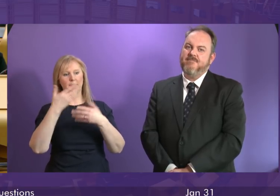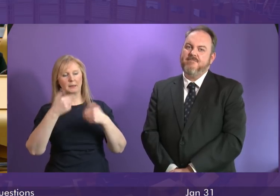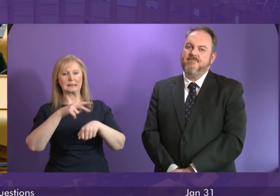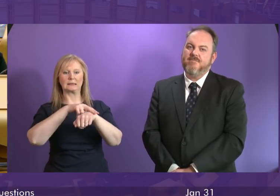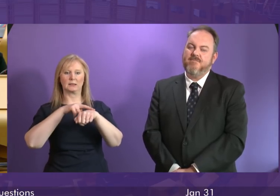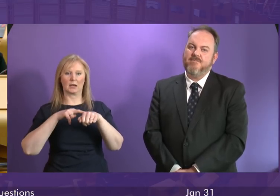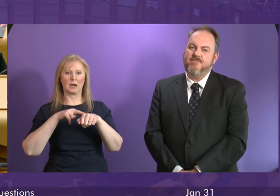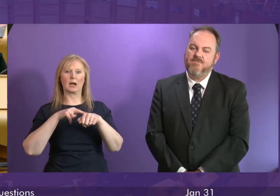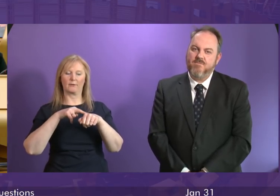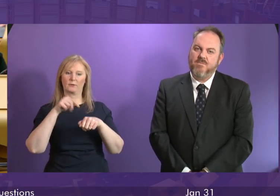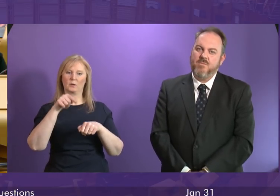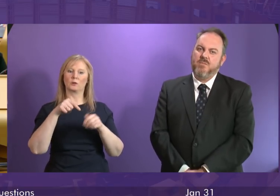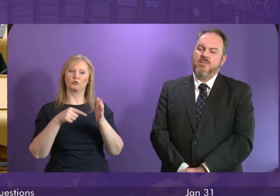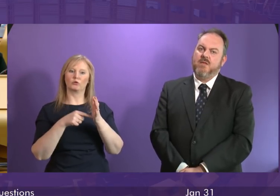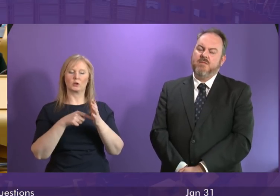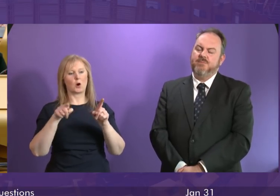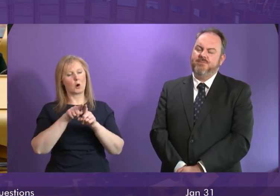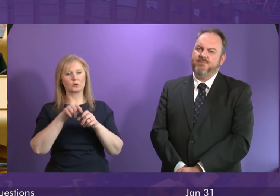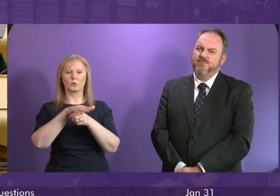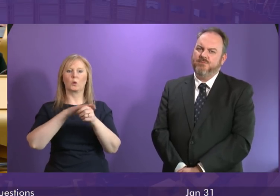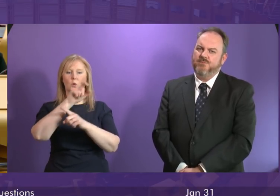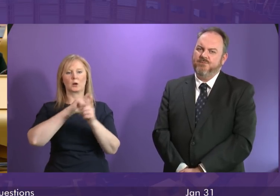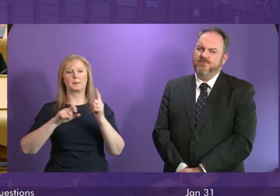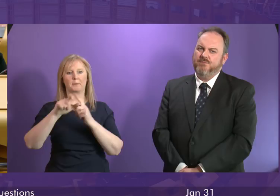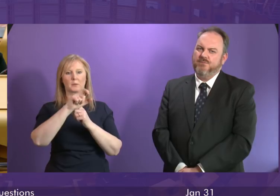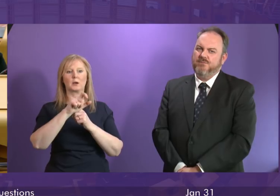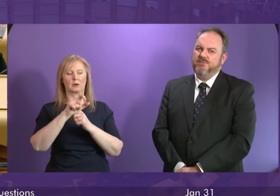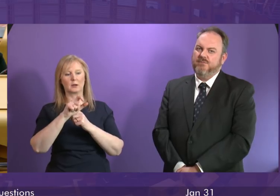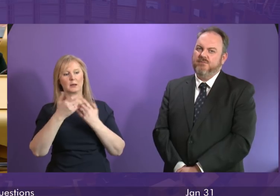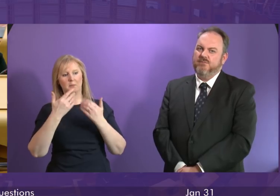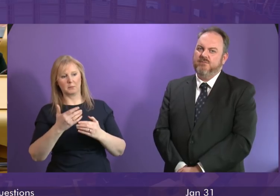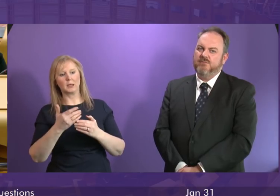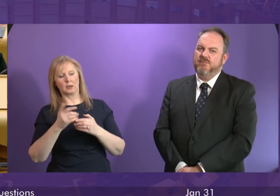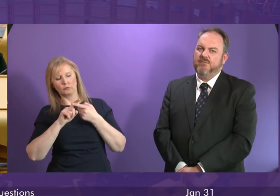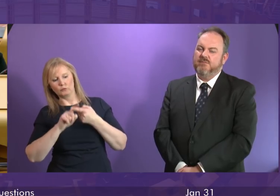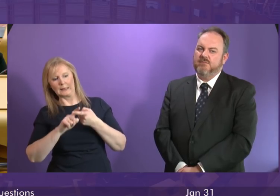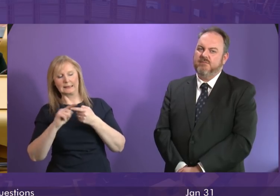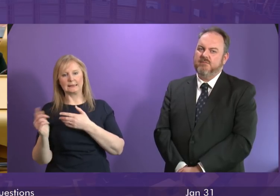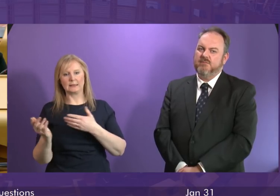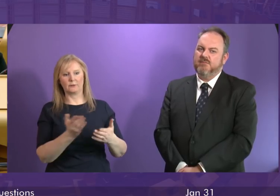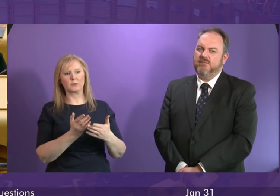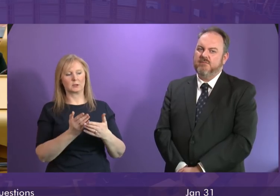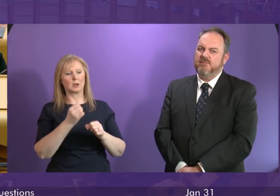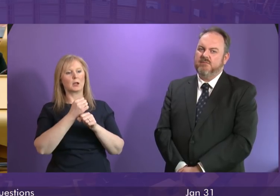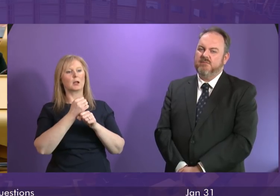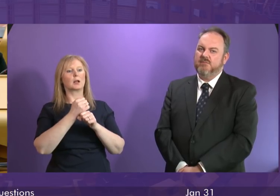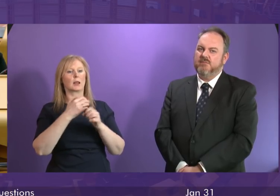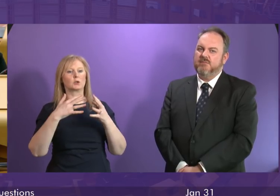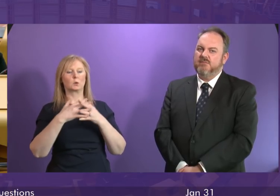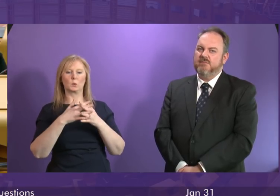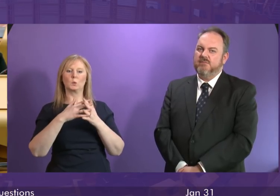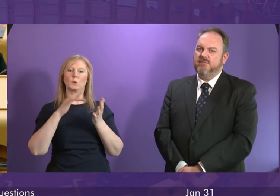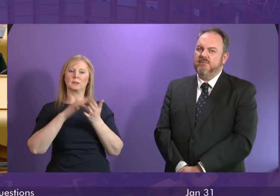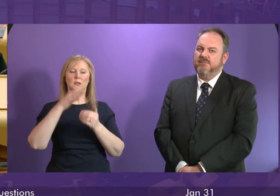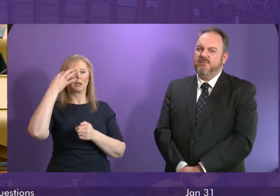staff of the trust and indeed the local community who have relied on its services Glasgow City Council staff I know have met